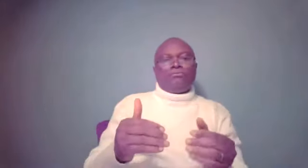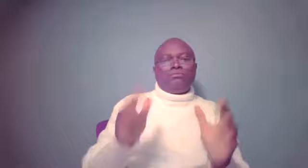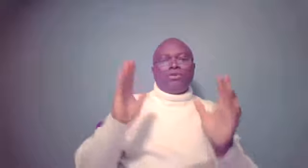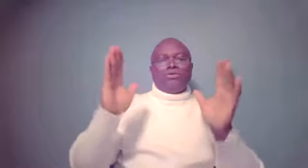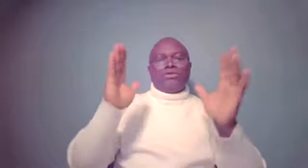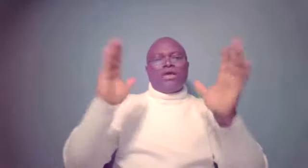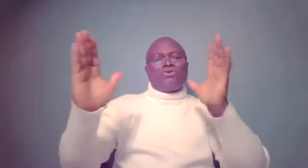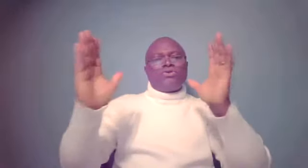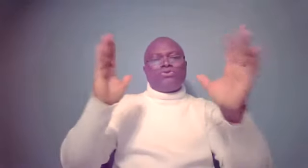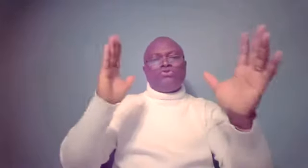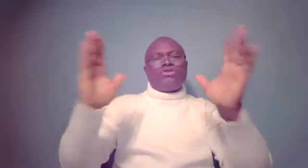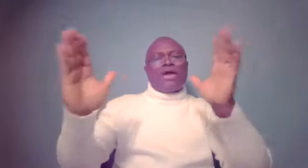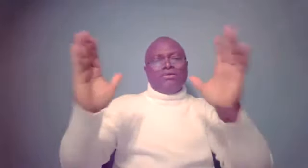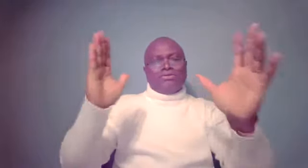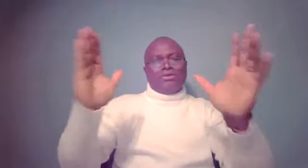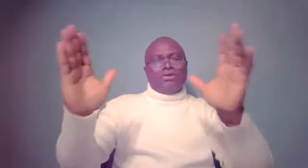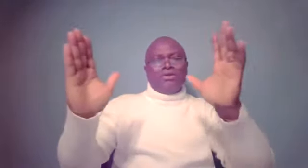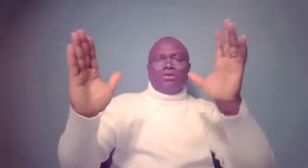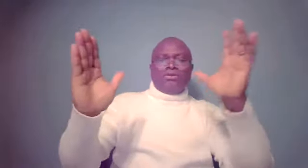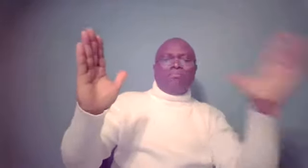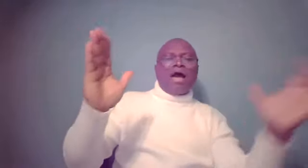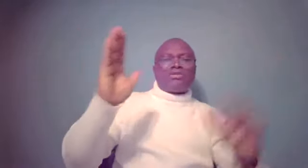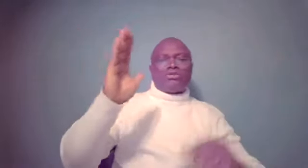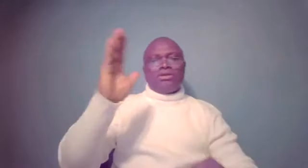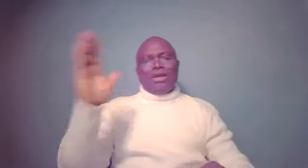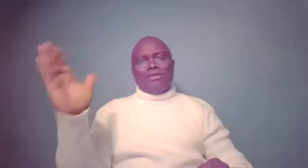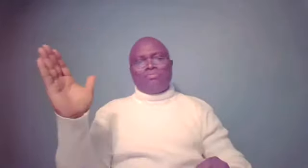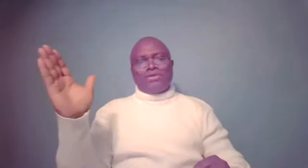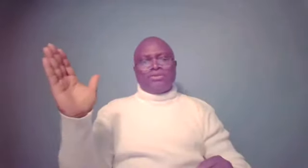he tells us two sides, the past and the present.